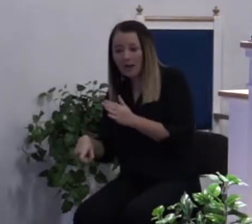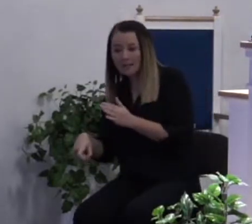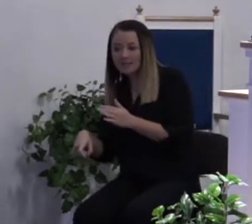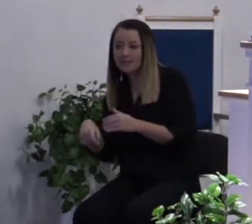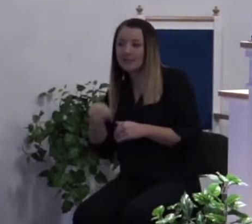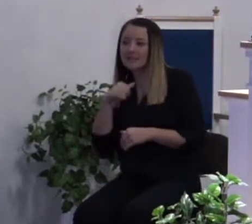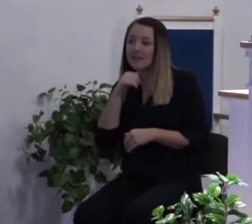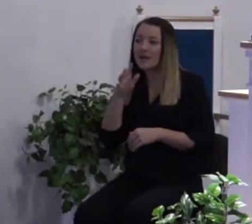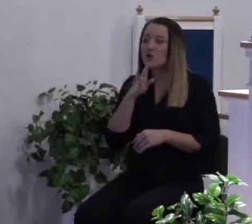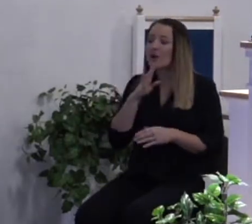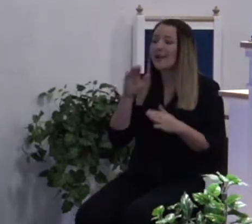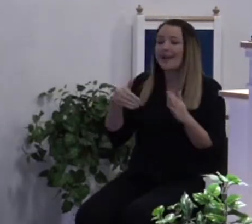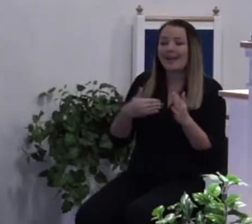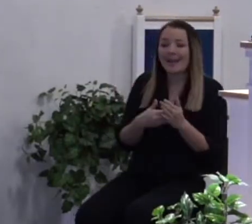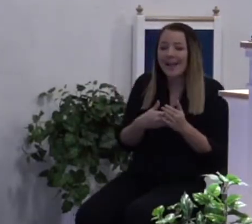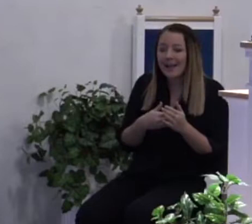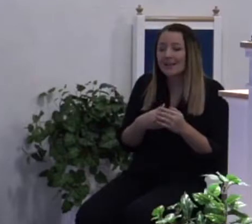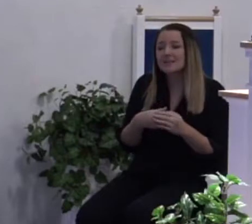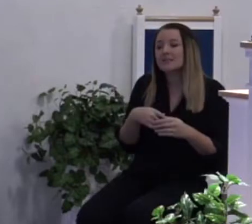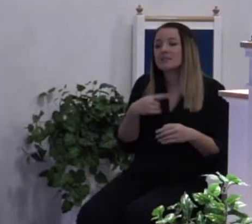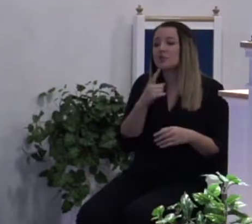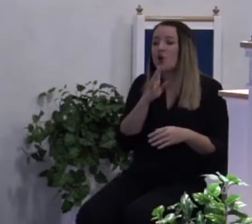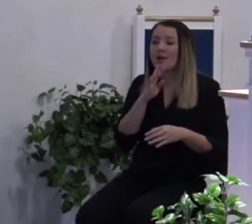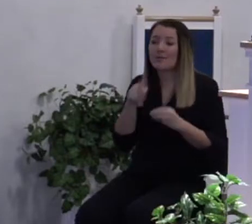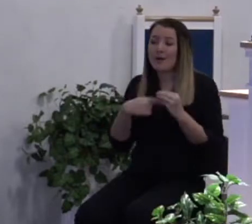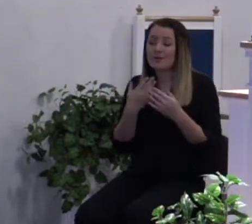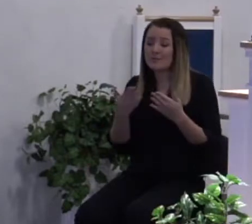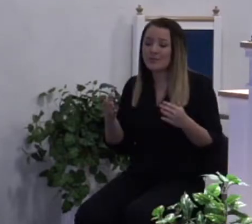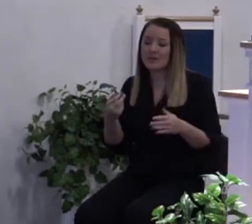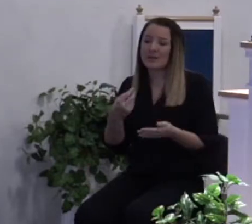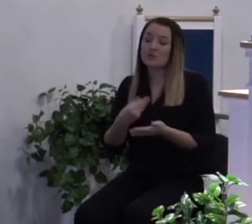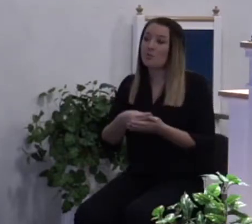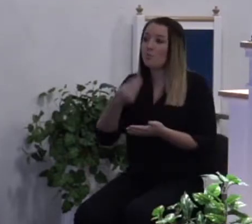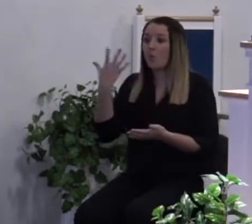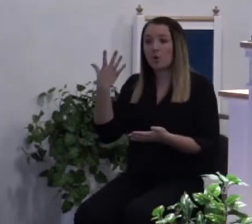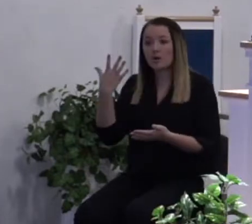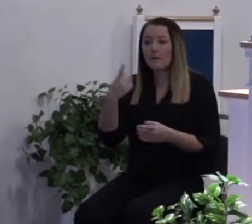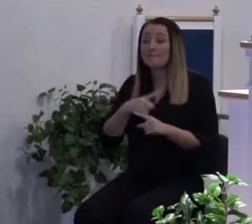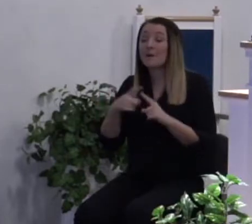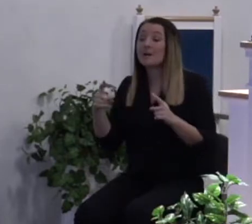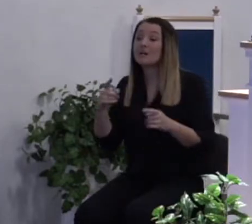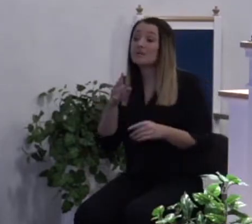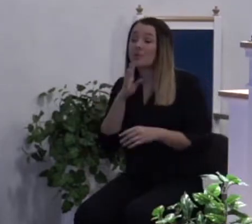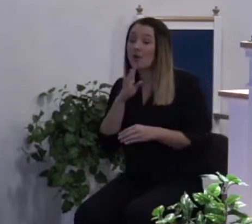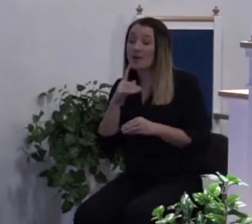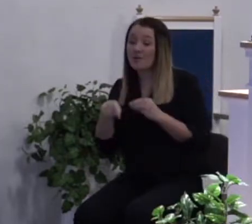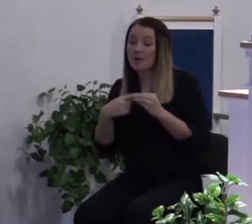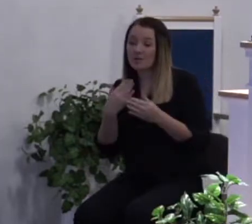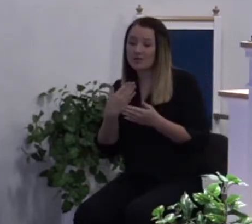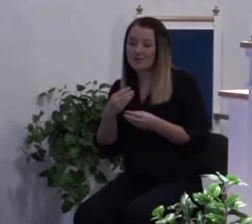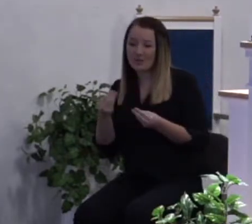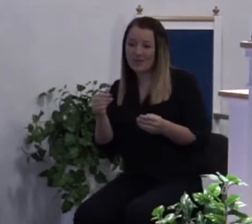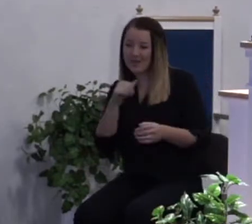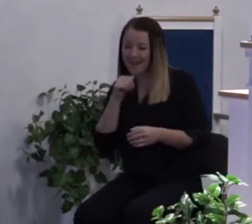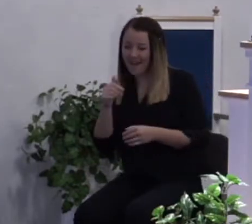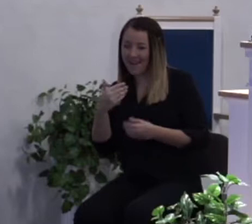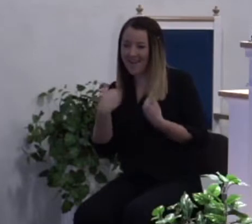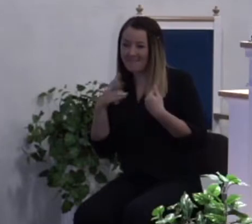He's not talking about something that costs a lot of money. He's talking about something that's invaluable. Something that you can't put a